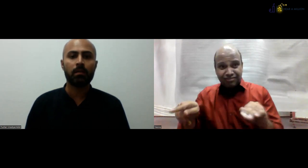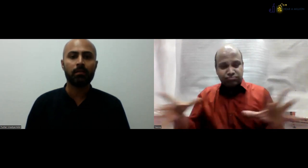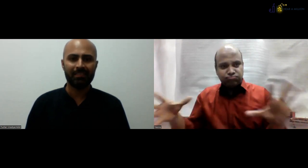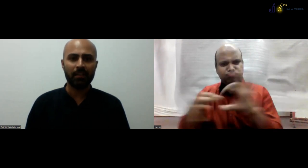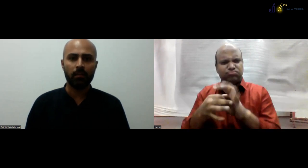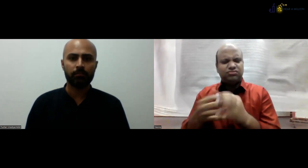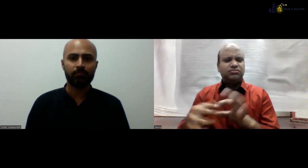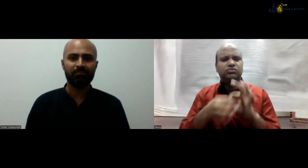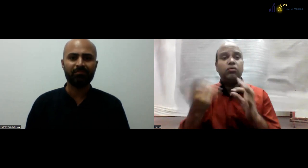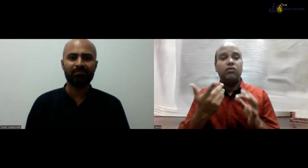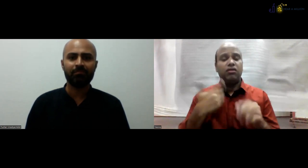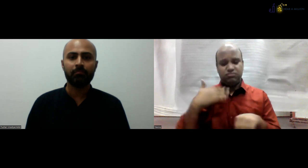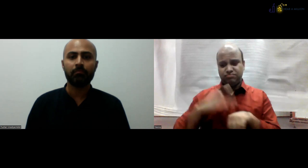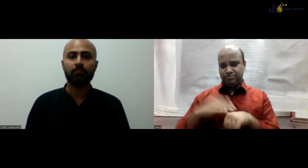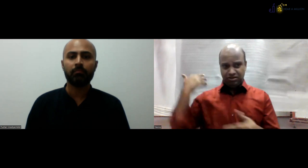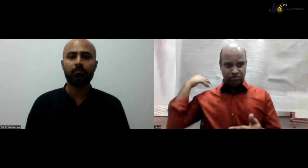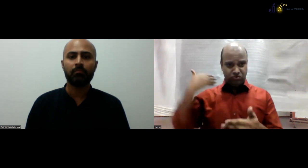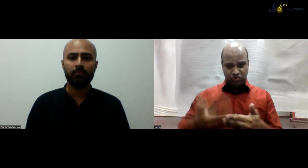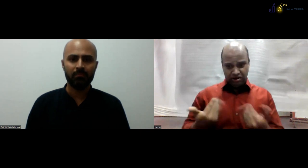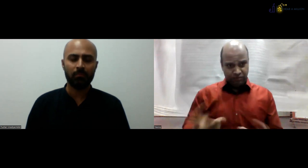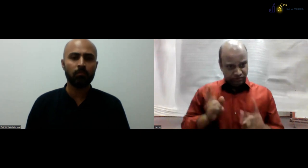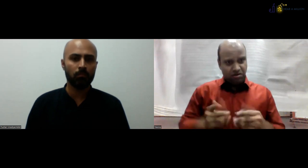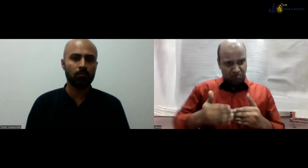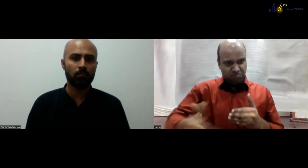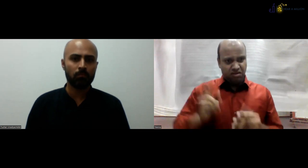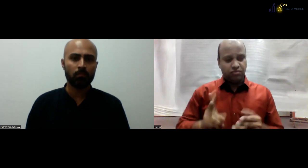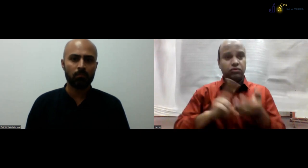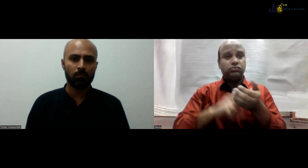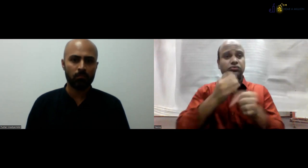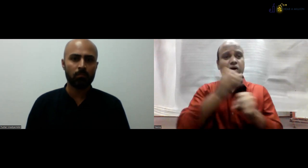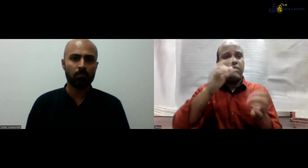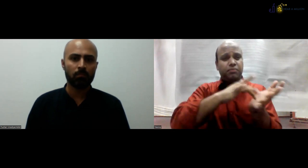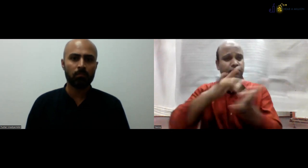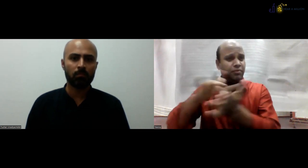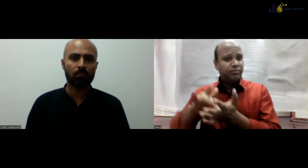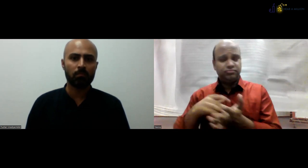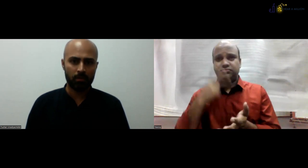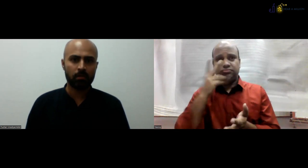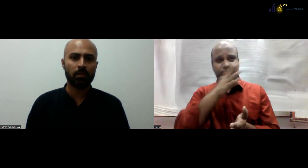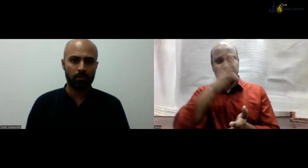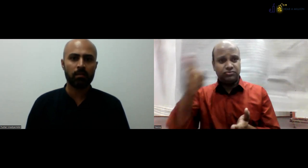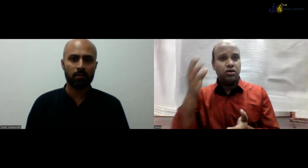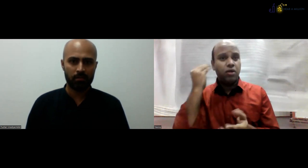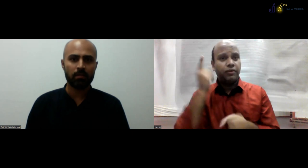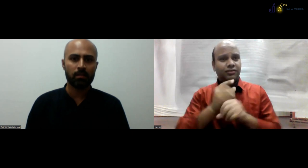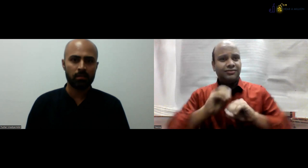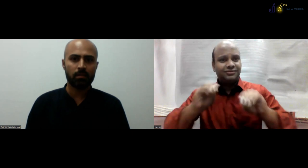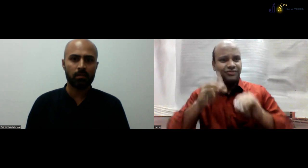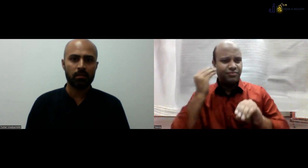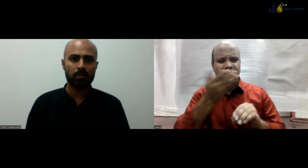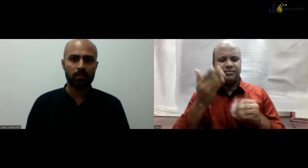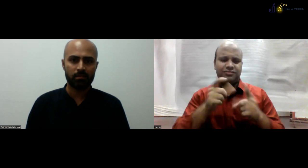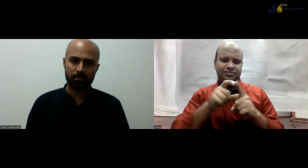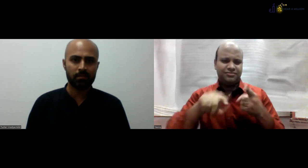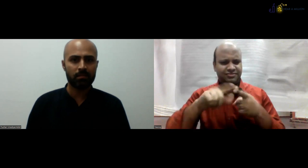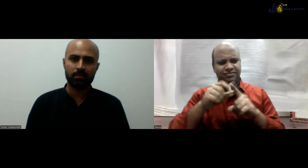graduating from the D.Ed. or the B.Ed. course, I want all of the deaf people to stay connected. So I'm also working and in